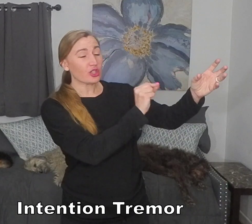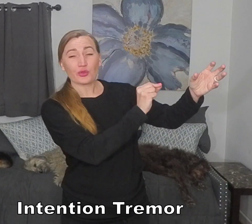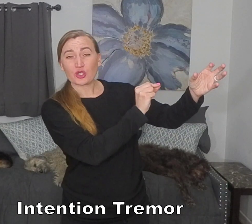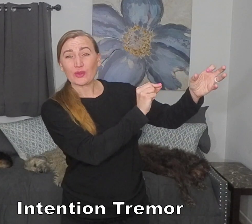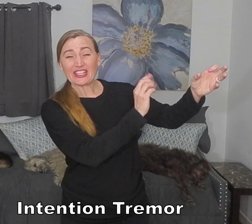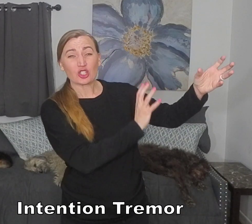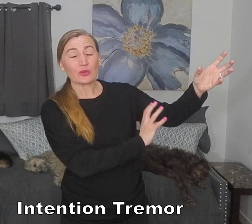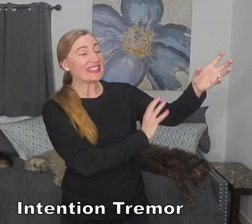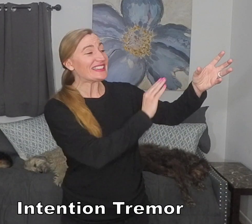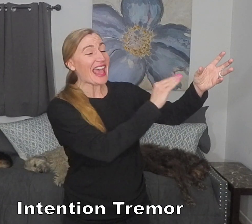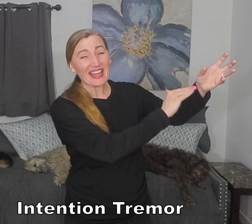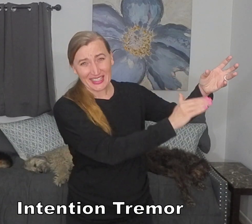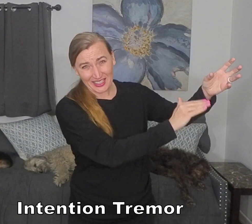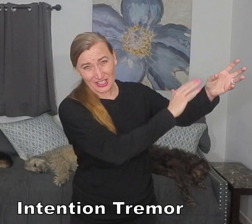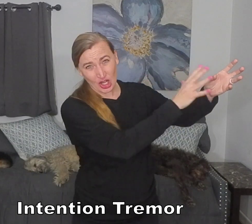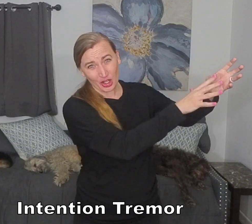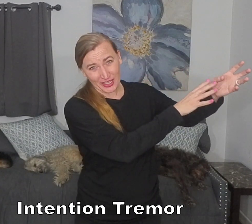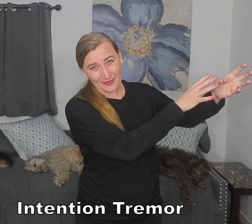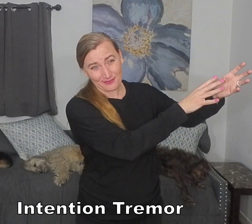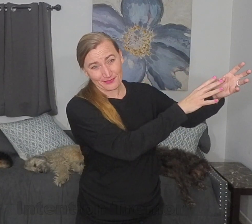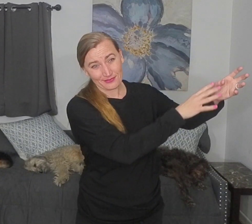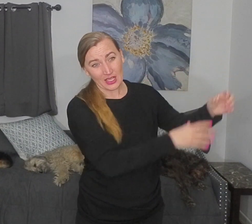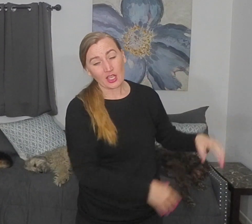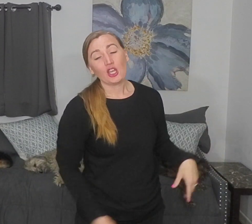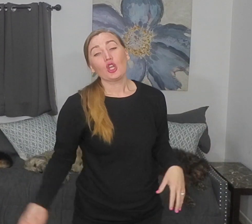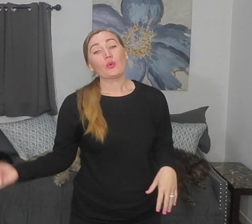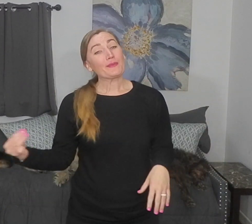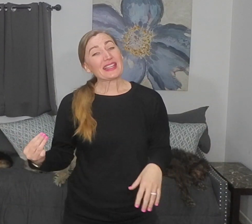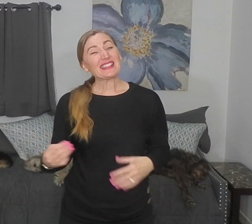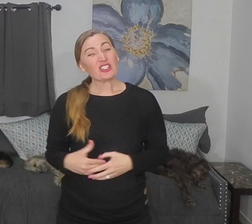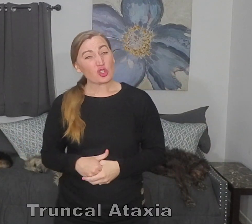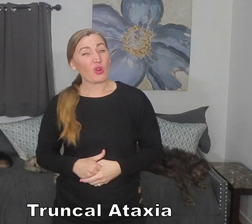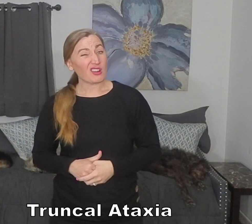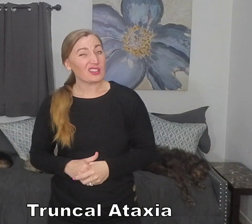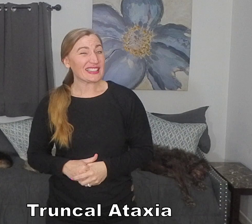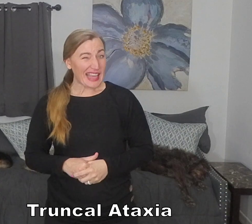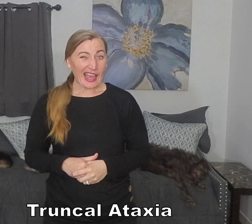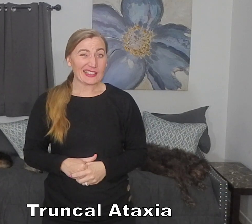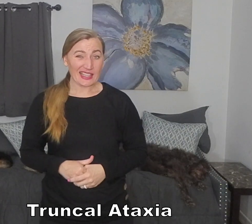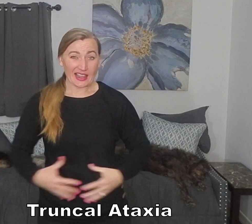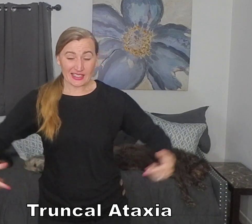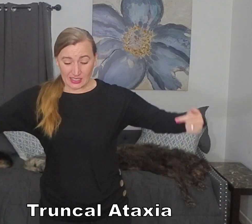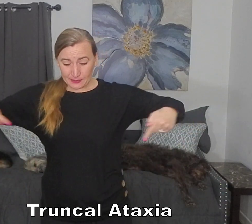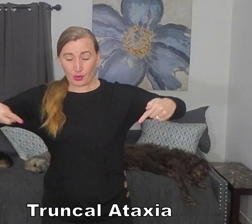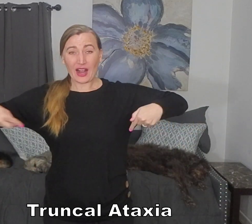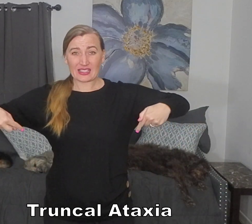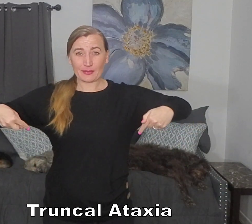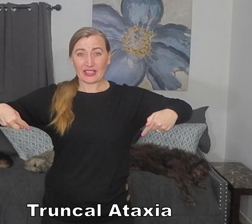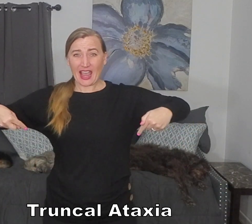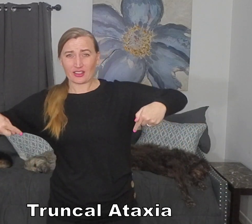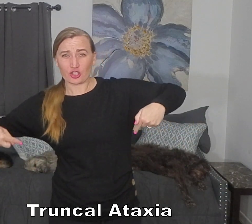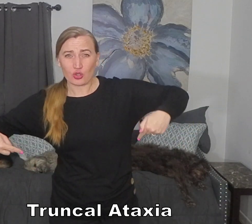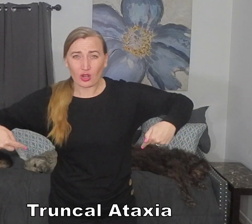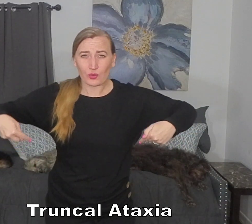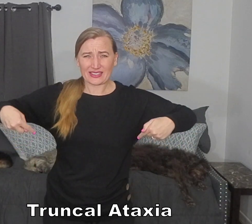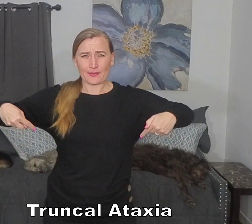closer we get to an intended target. We may see truncal ataxia. This is proximally at the trunk with some